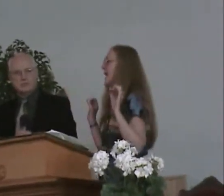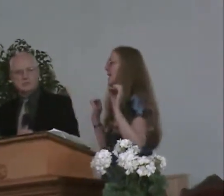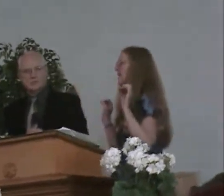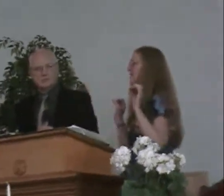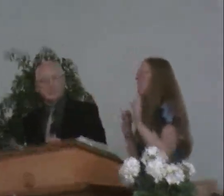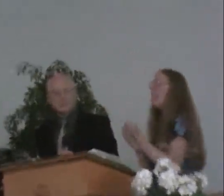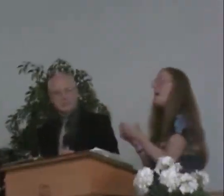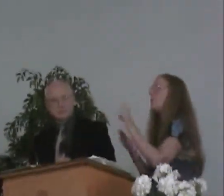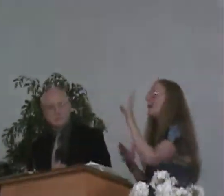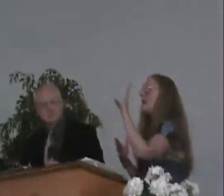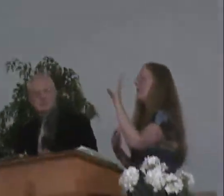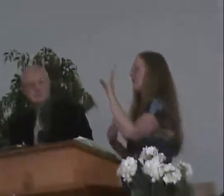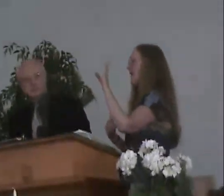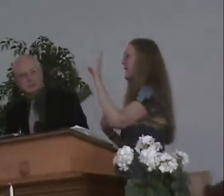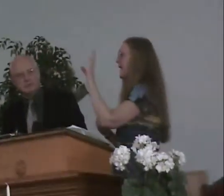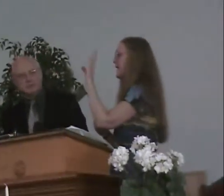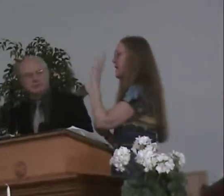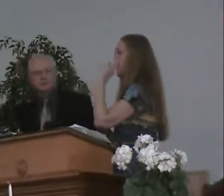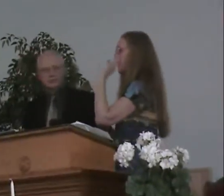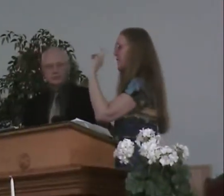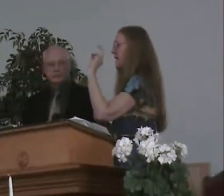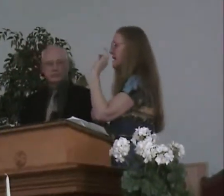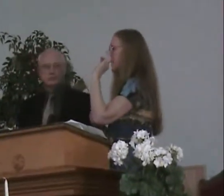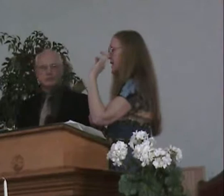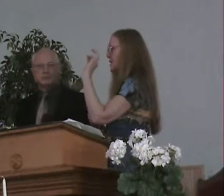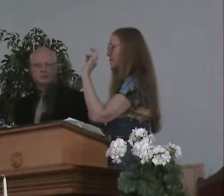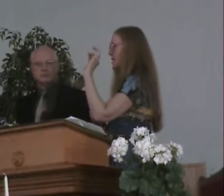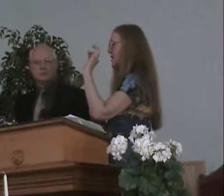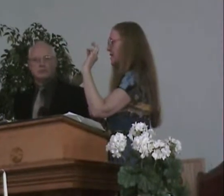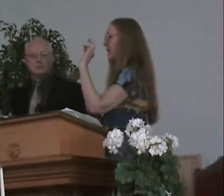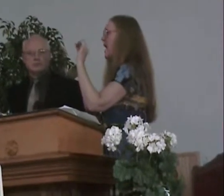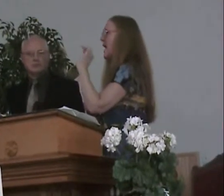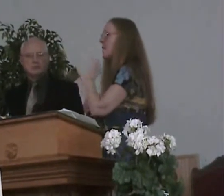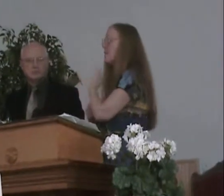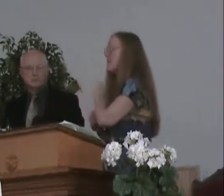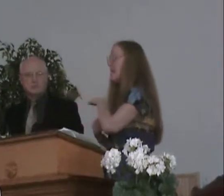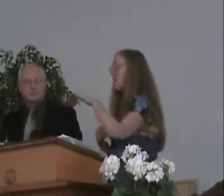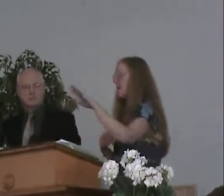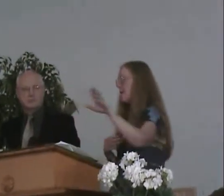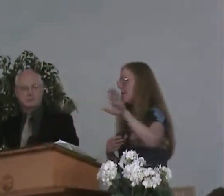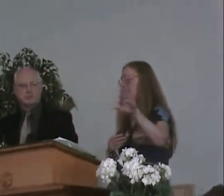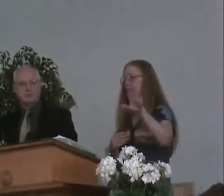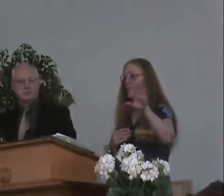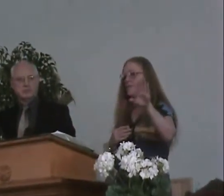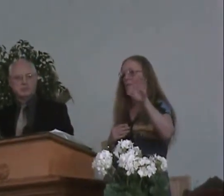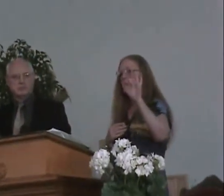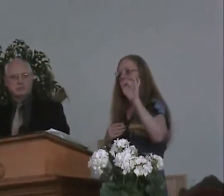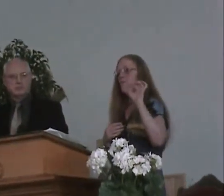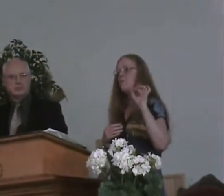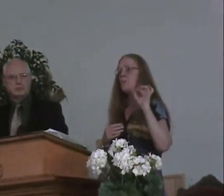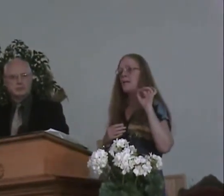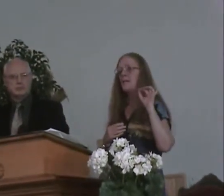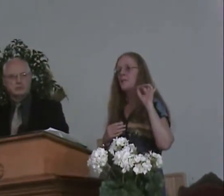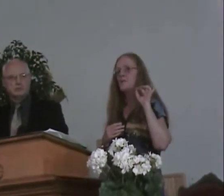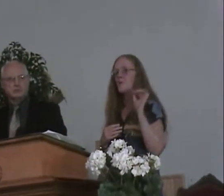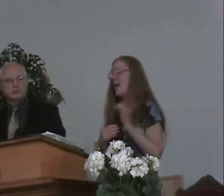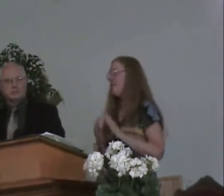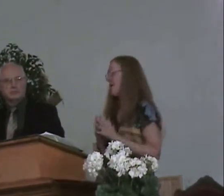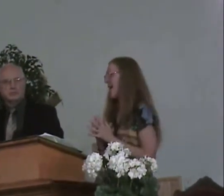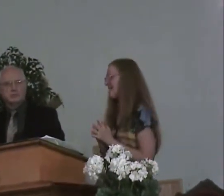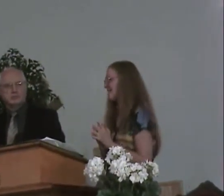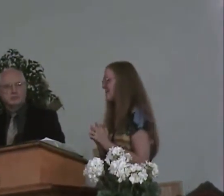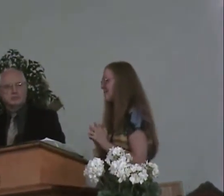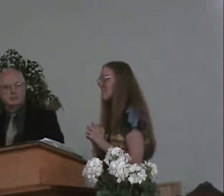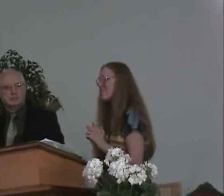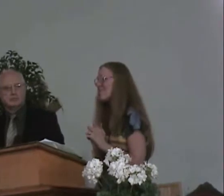electromagnetics bombed off, and it affected the electricity, and we would never have electricity. Okay, everybody in is